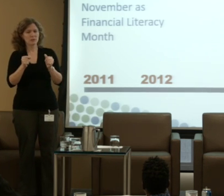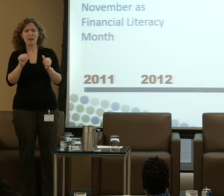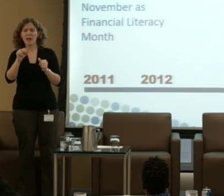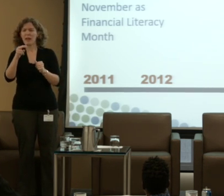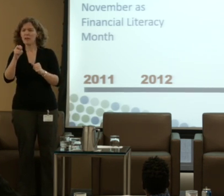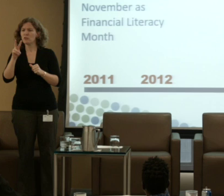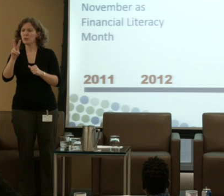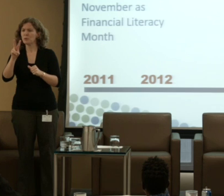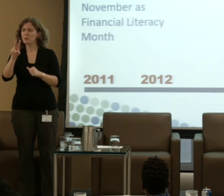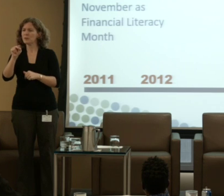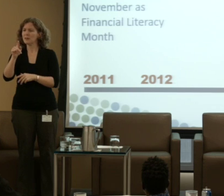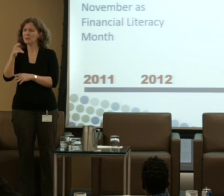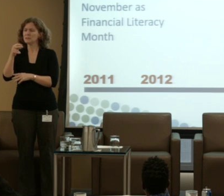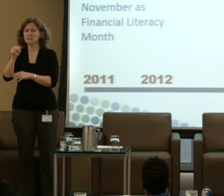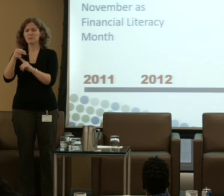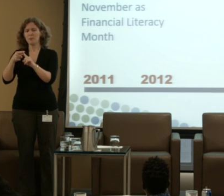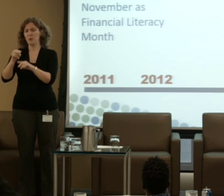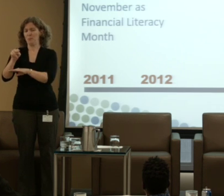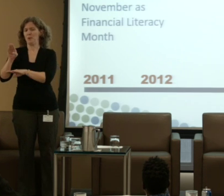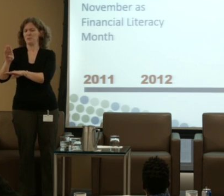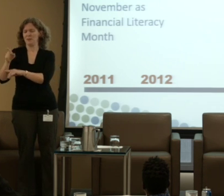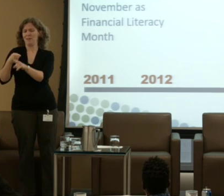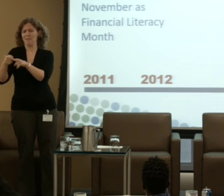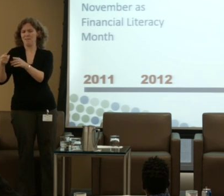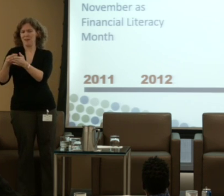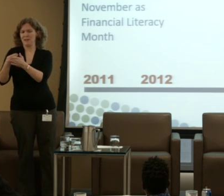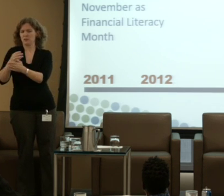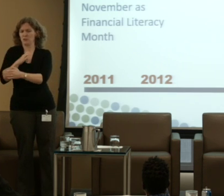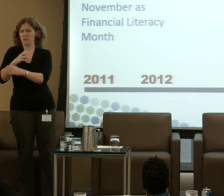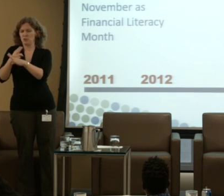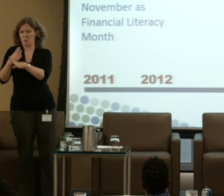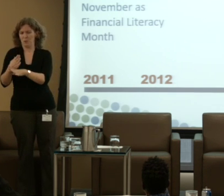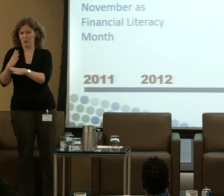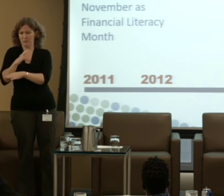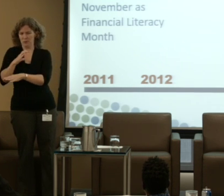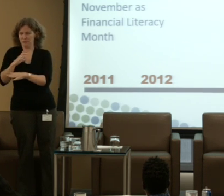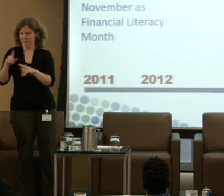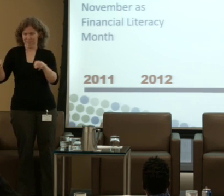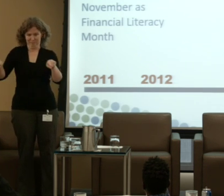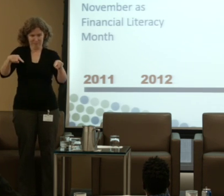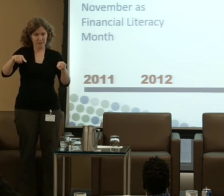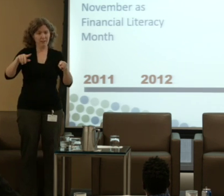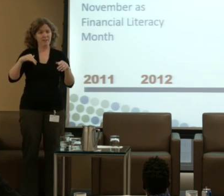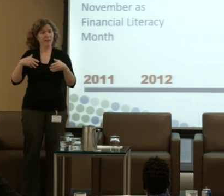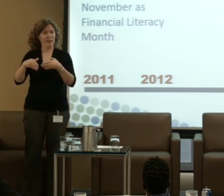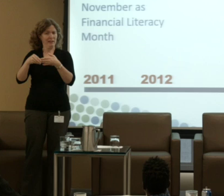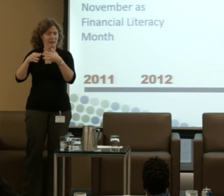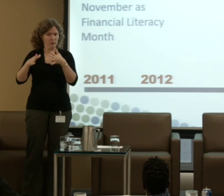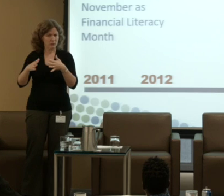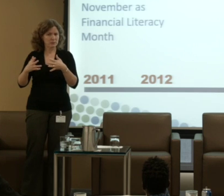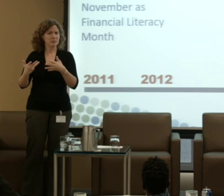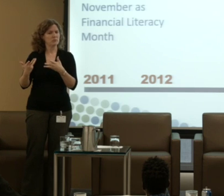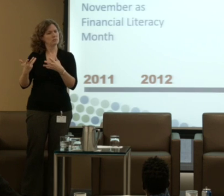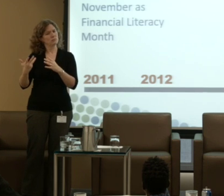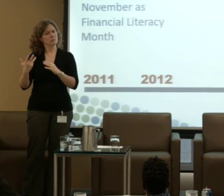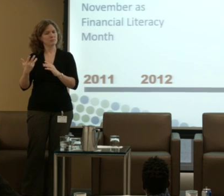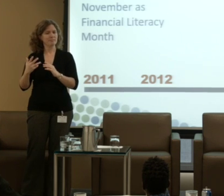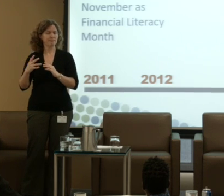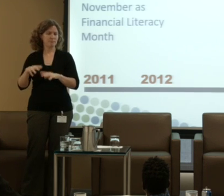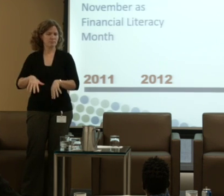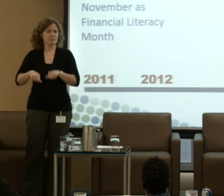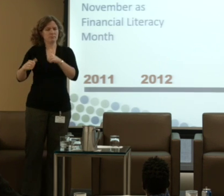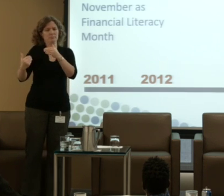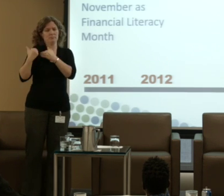from the New Brunswick Financial Consumer Commission. These folks are leaders and champions for financial